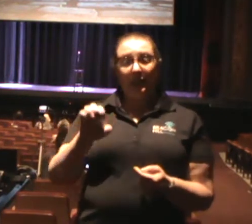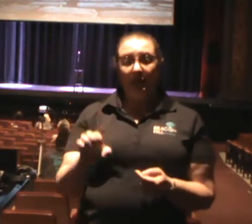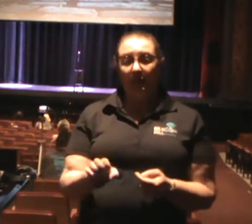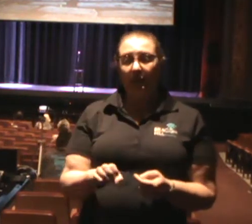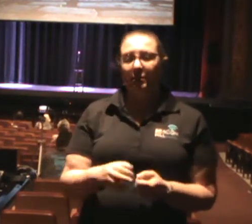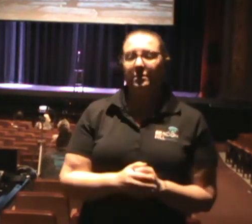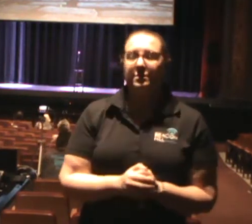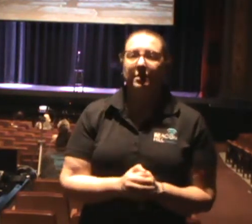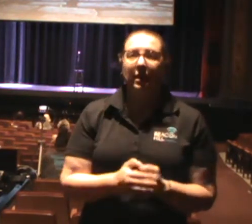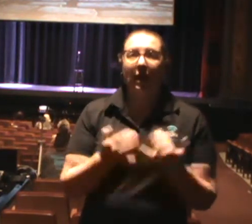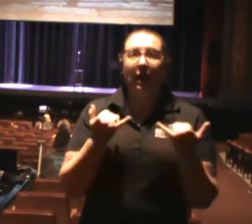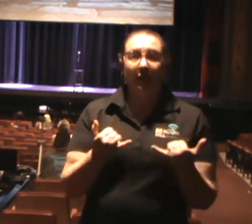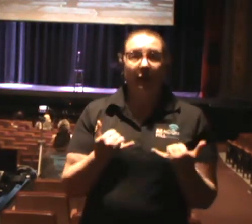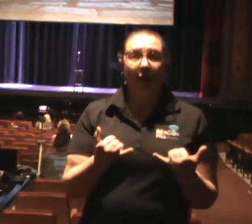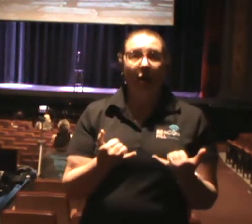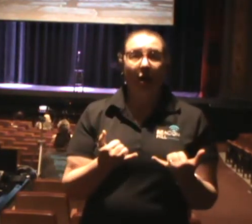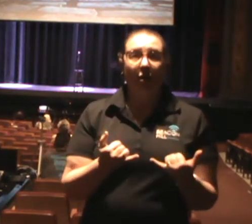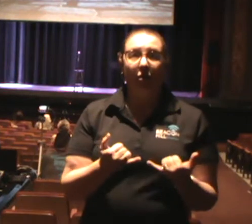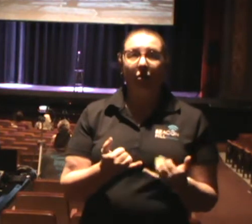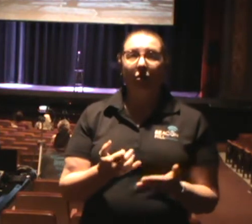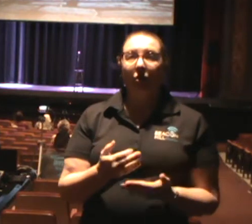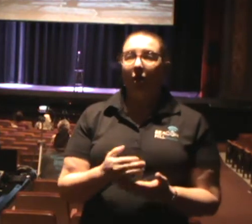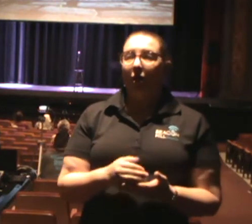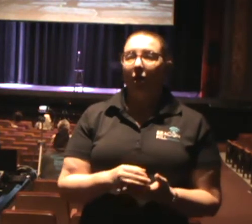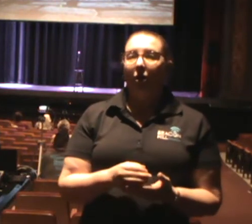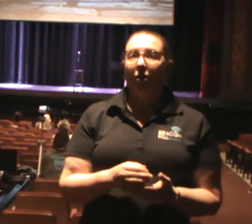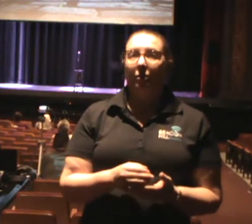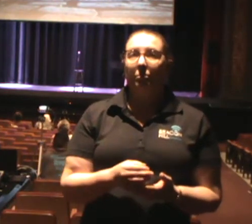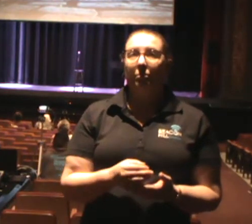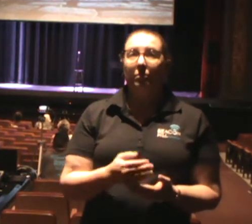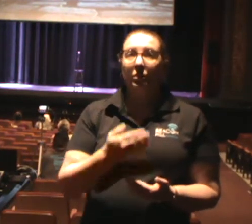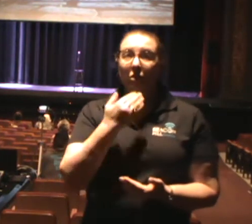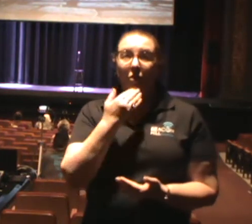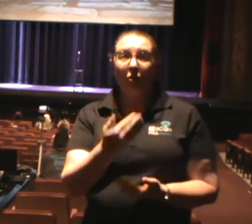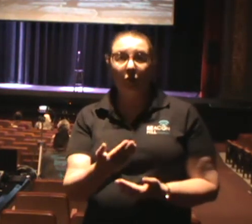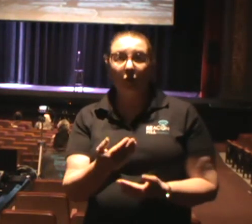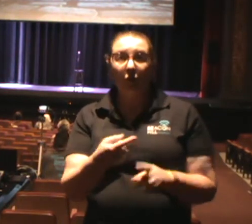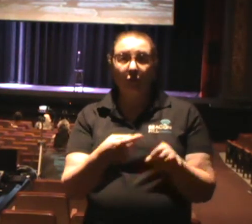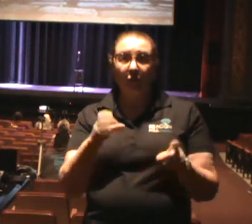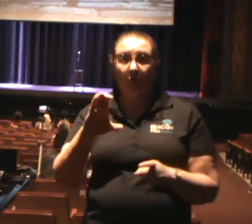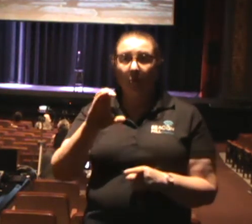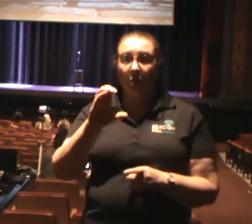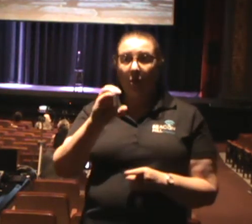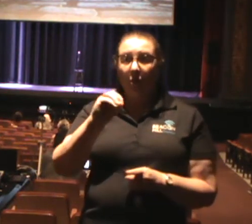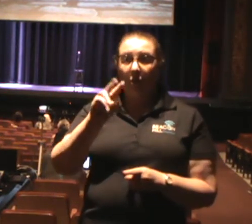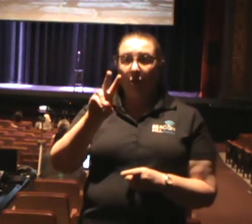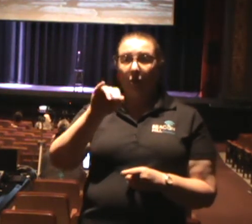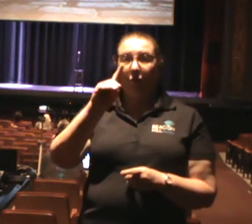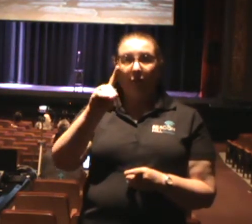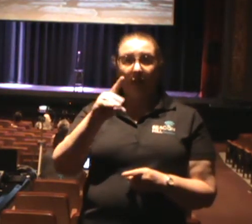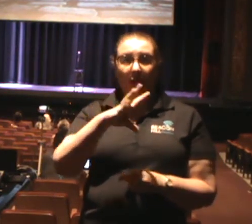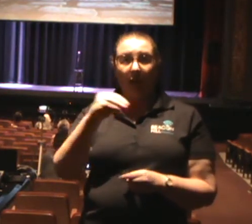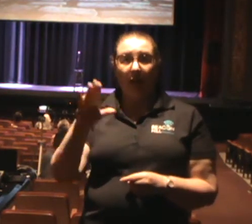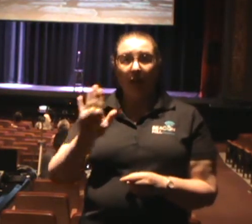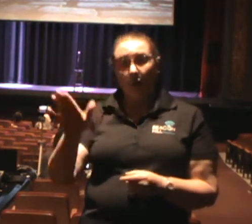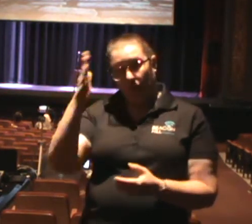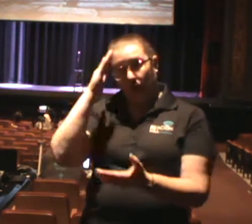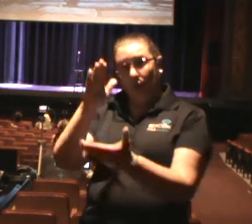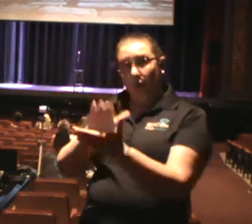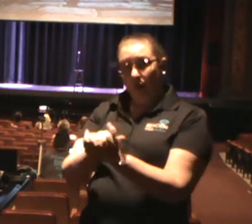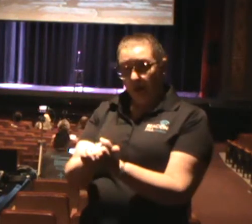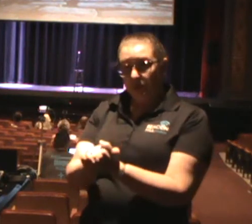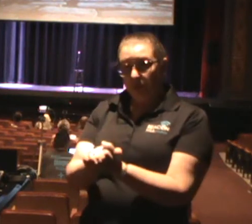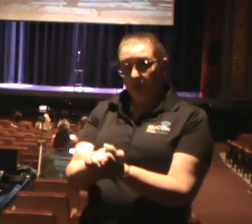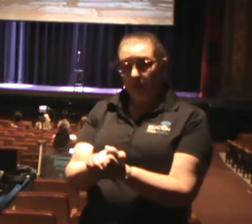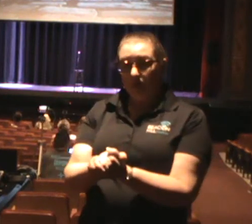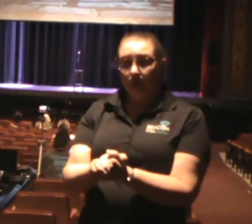this is just how God works. She told me a couple weeks ago, she goes, look, why don't we let Brand do one more week? And then I'll do a solo a week, and then